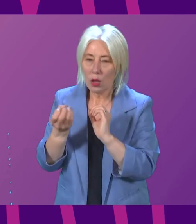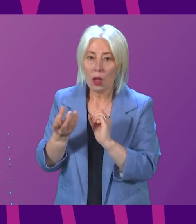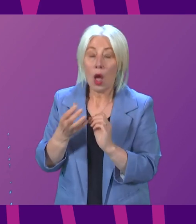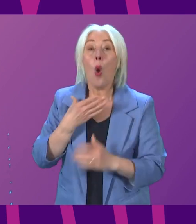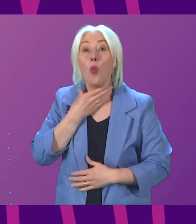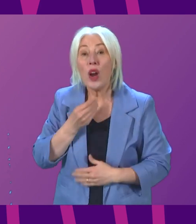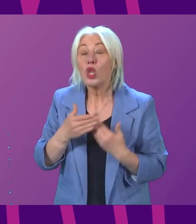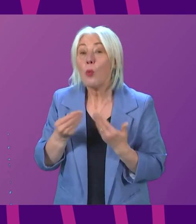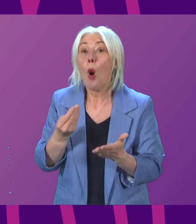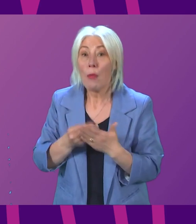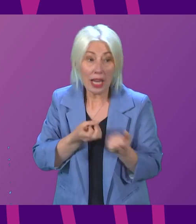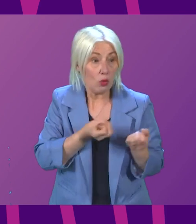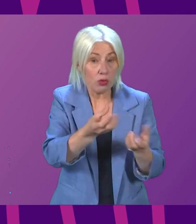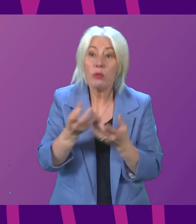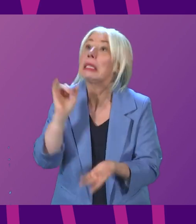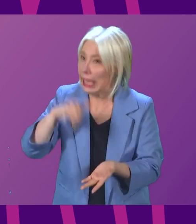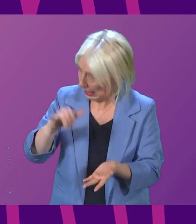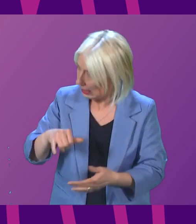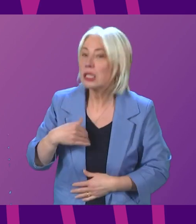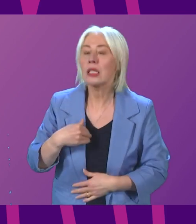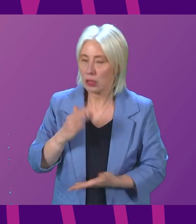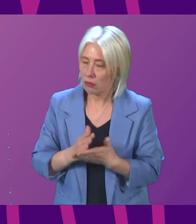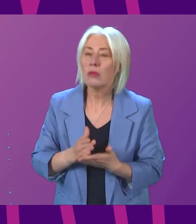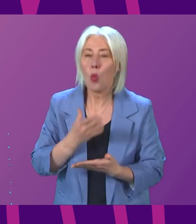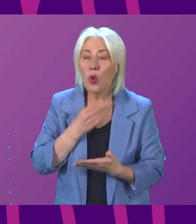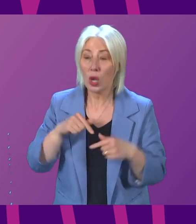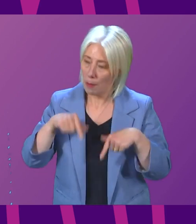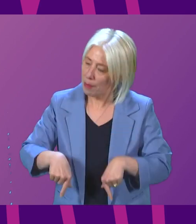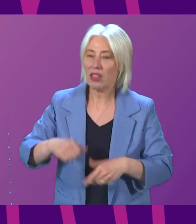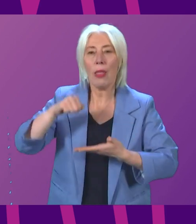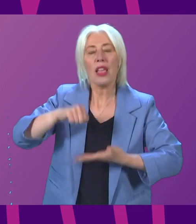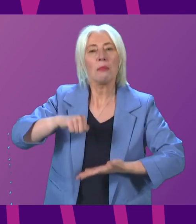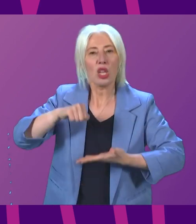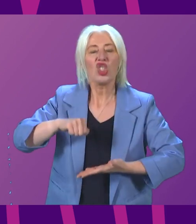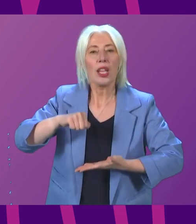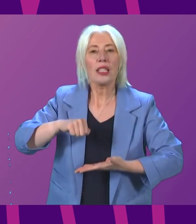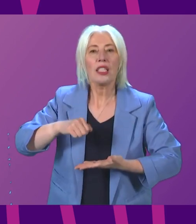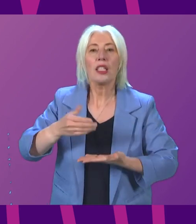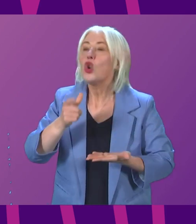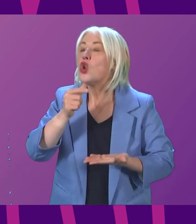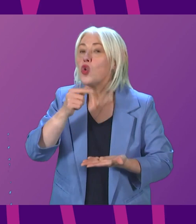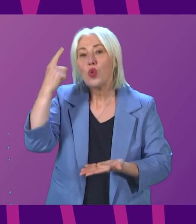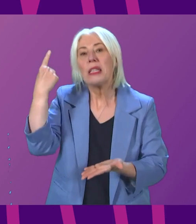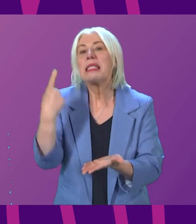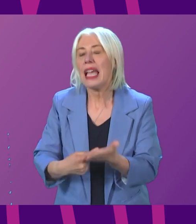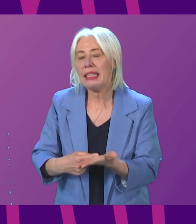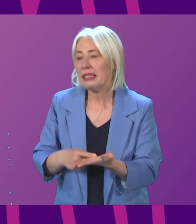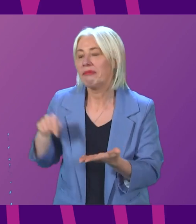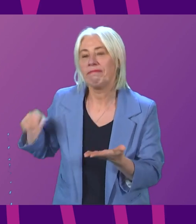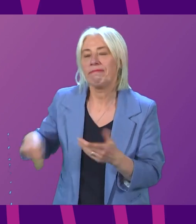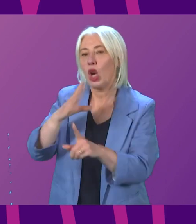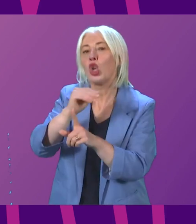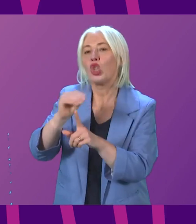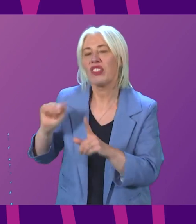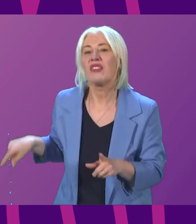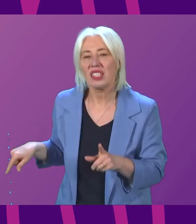more money to allocate? Yes, I do. But this Government's budget is largely determined by decisions taken by the Tories.